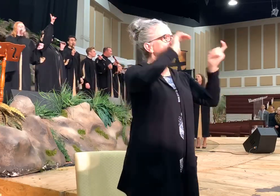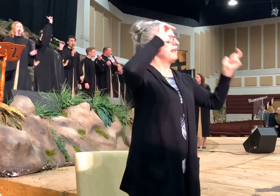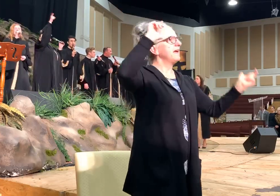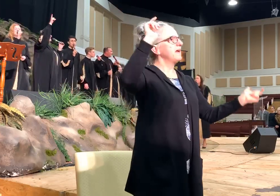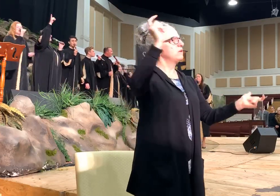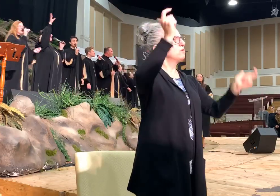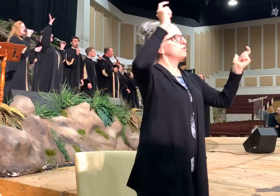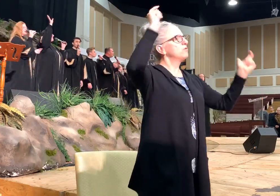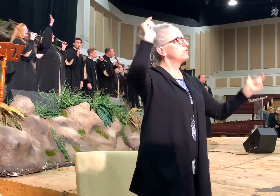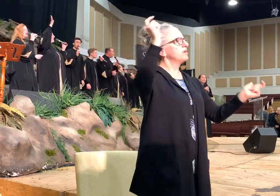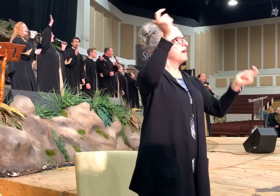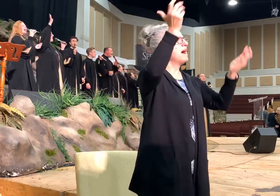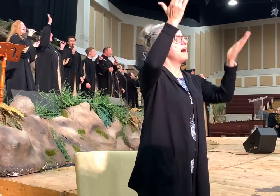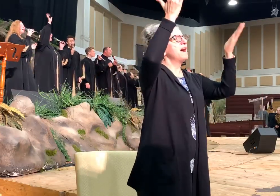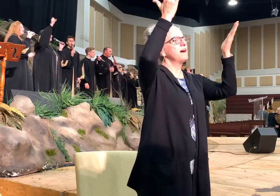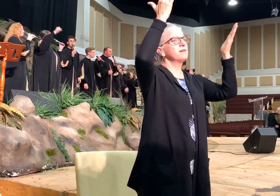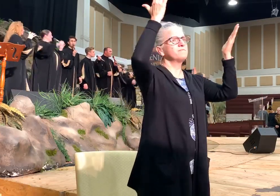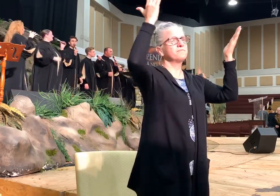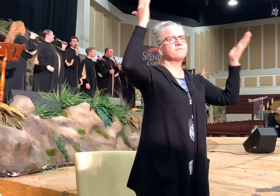Hallelujah!